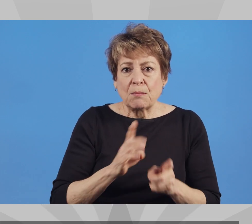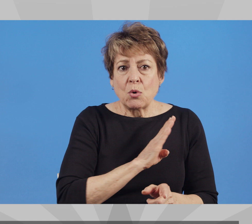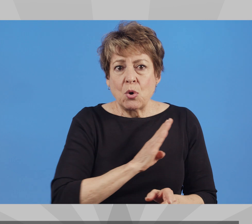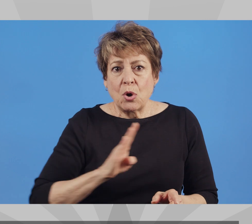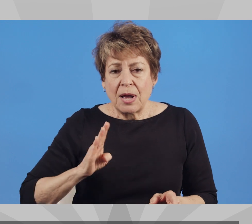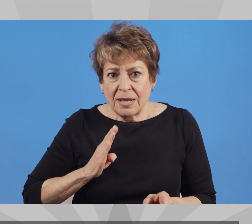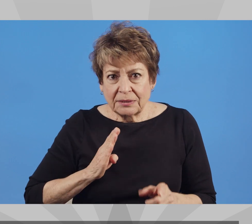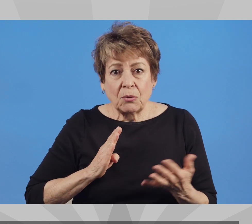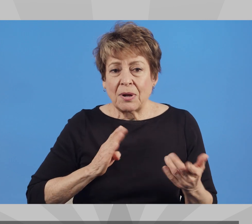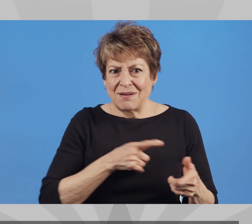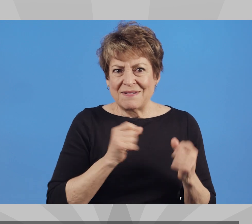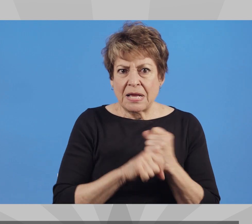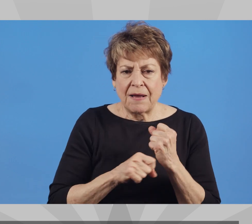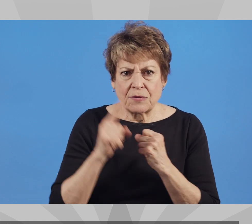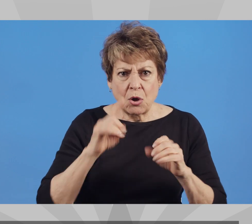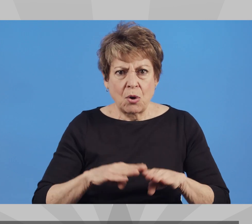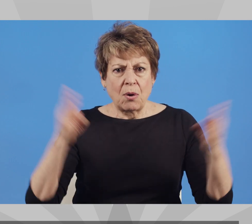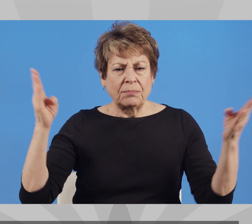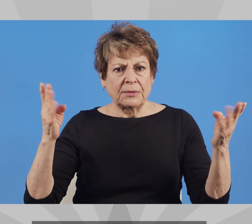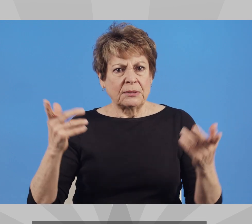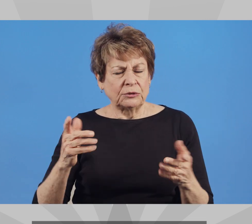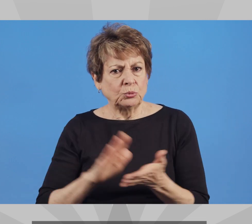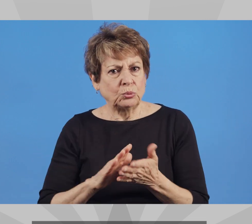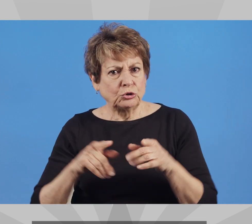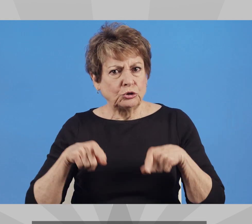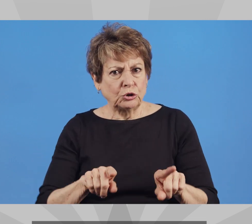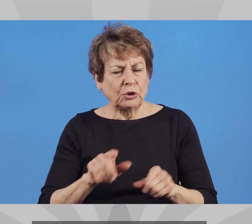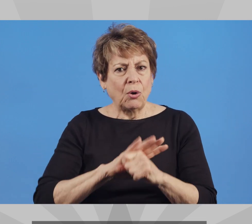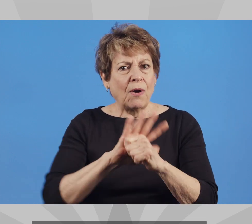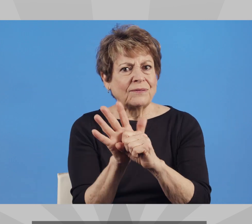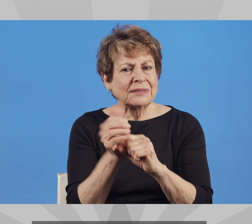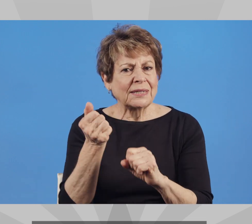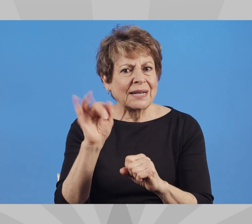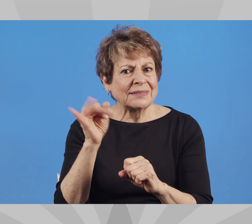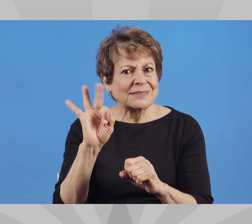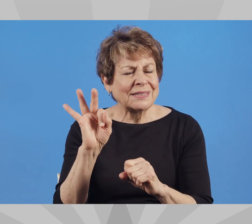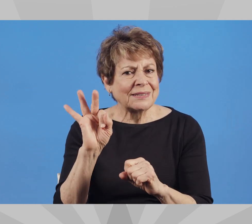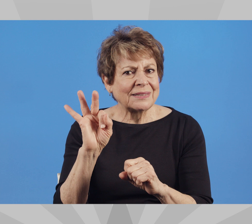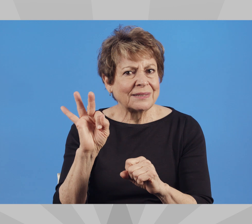fighting for open schools during COVID-19 and parental education choice.